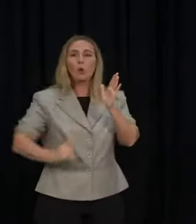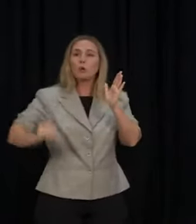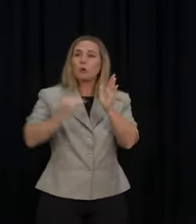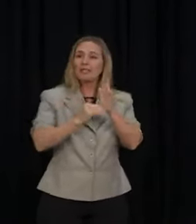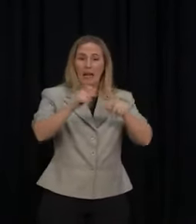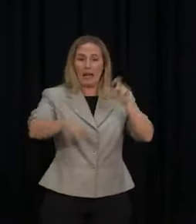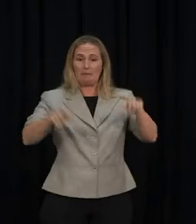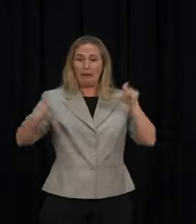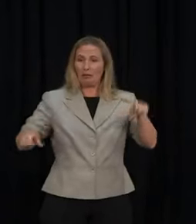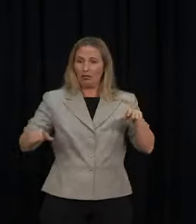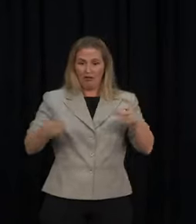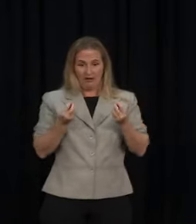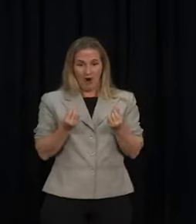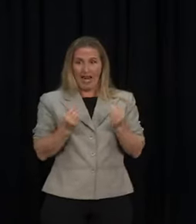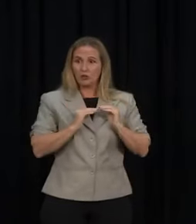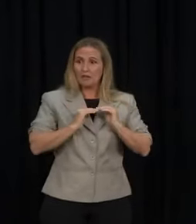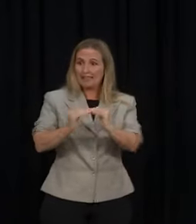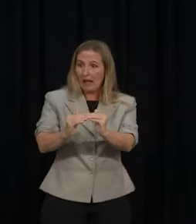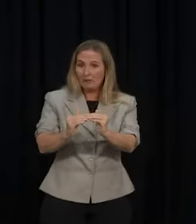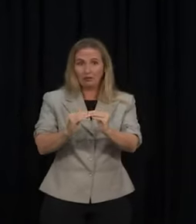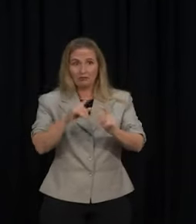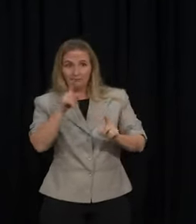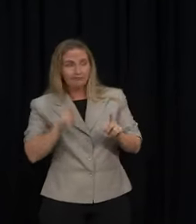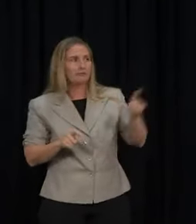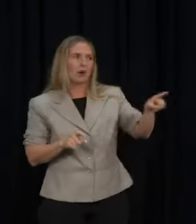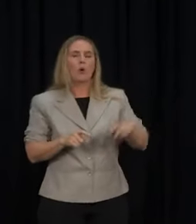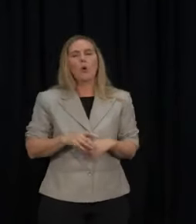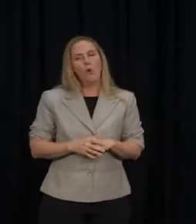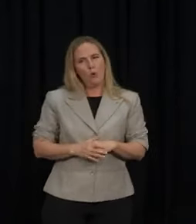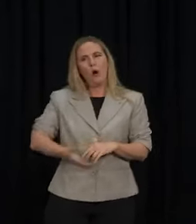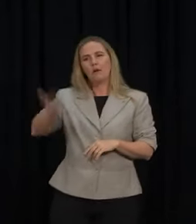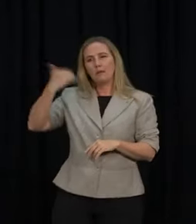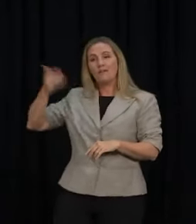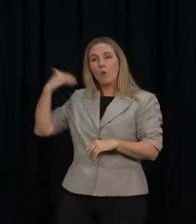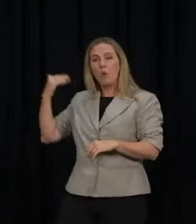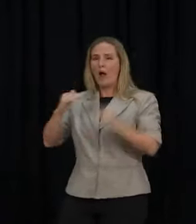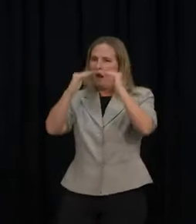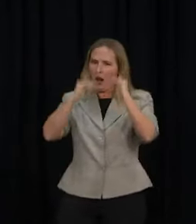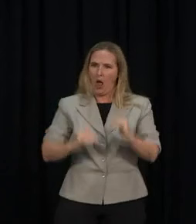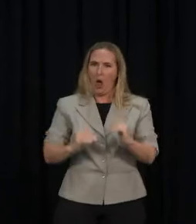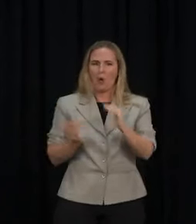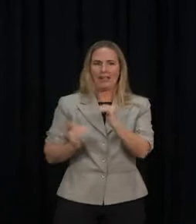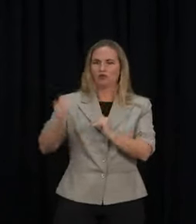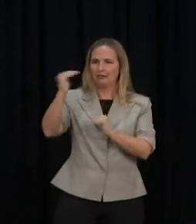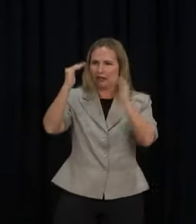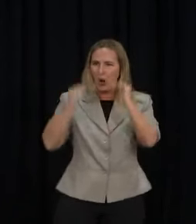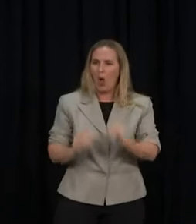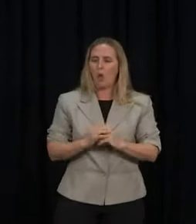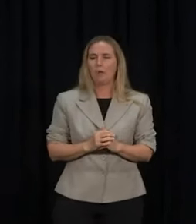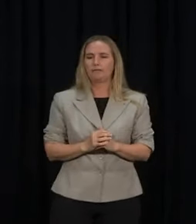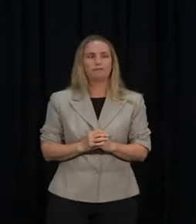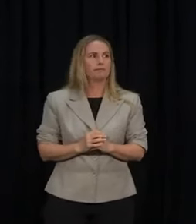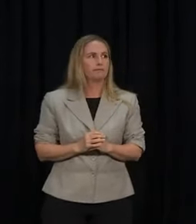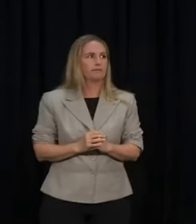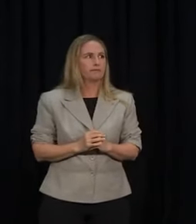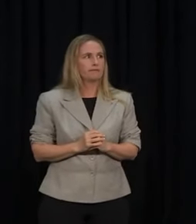we have to bear in mind we're coming from very historically very low interest rates. And so what we know where we are now is still well below where we have